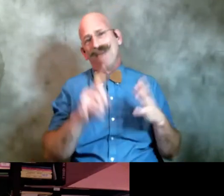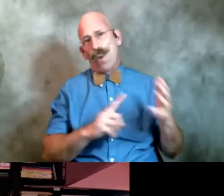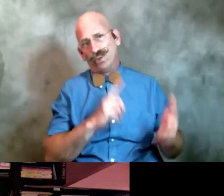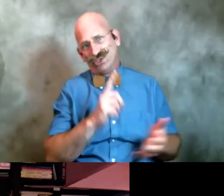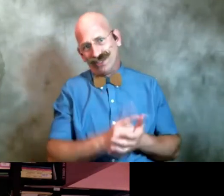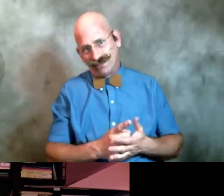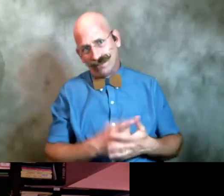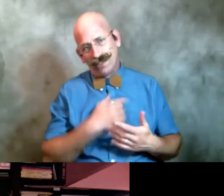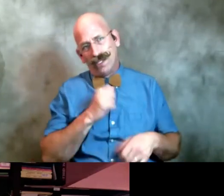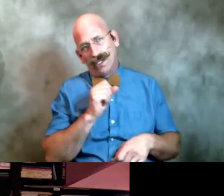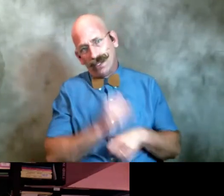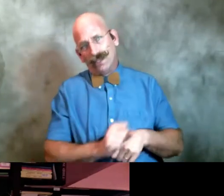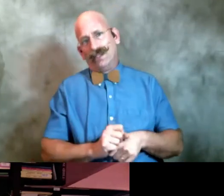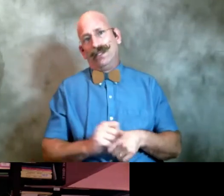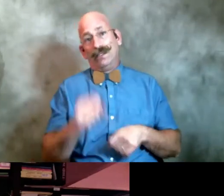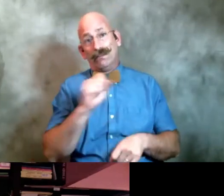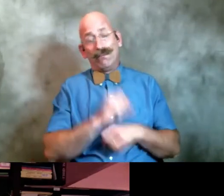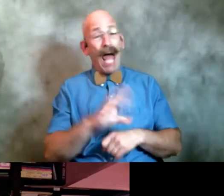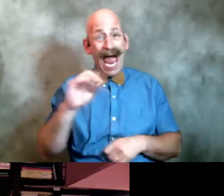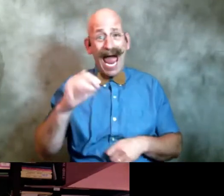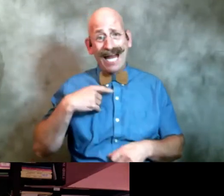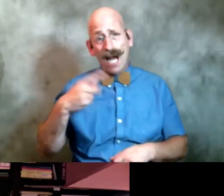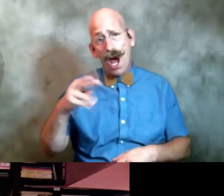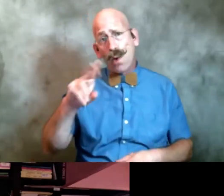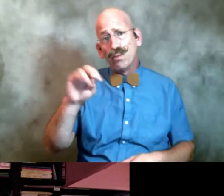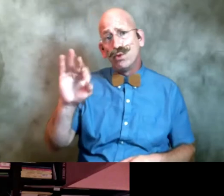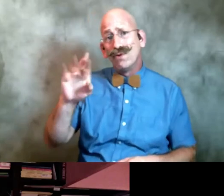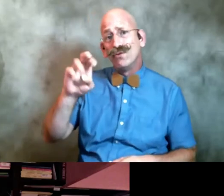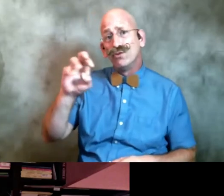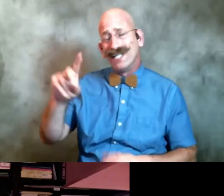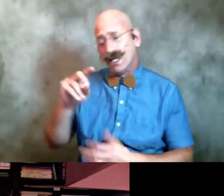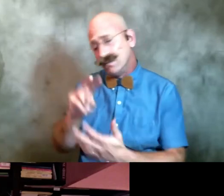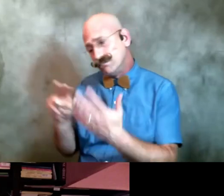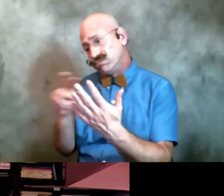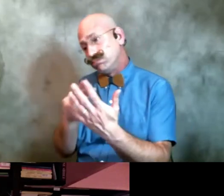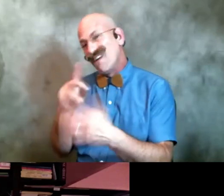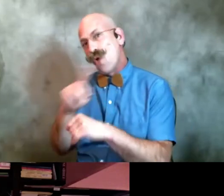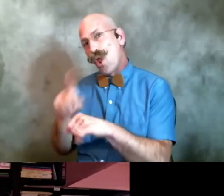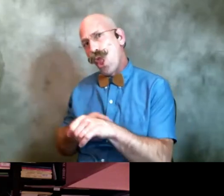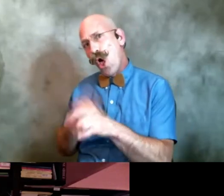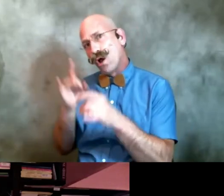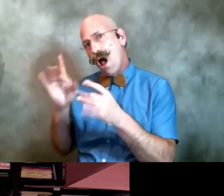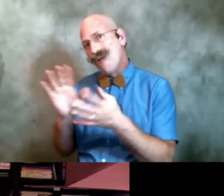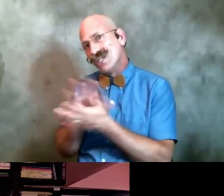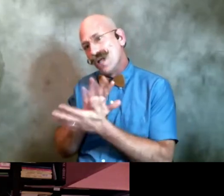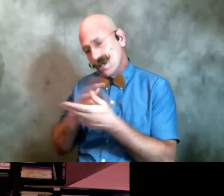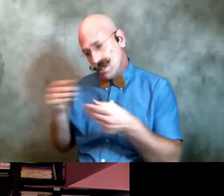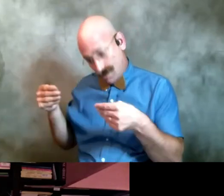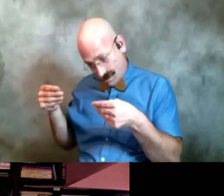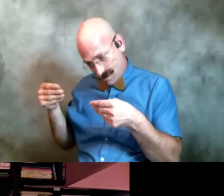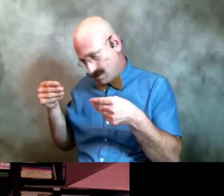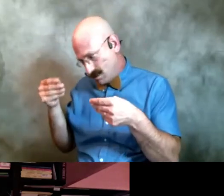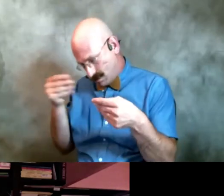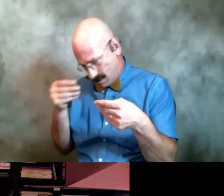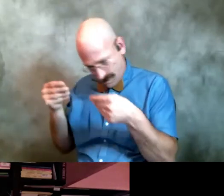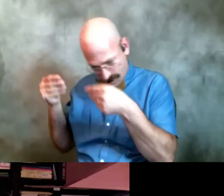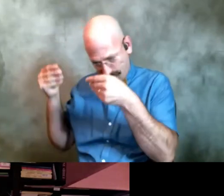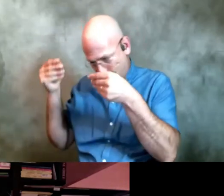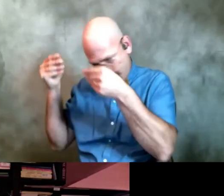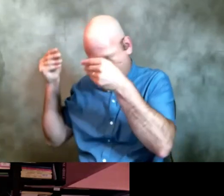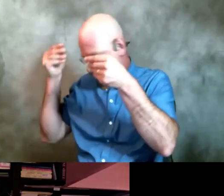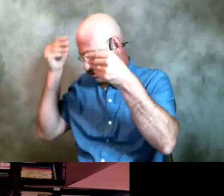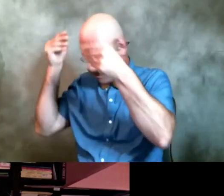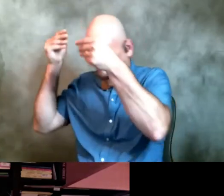i was proofreading these long horrible documents and making sure that they were properly punctuated